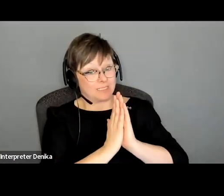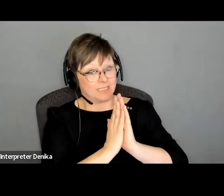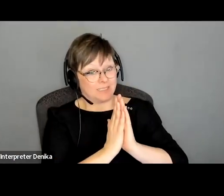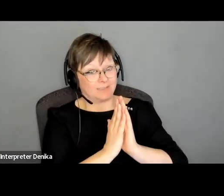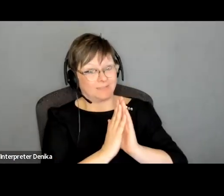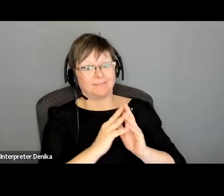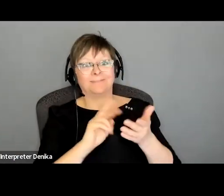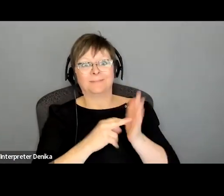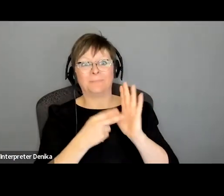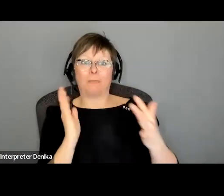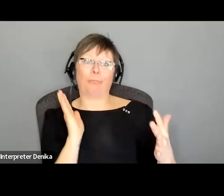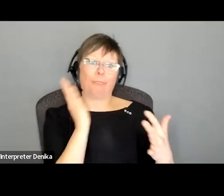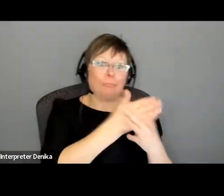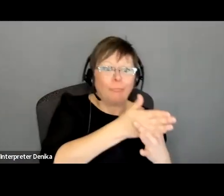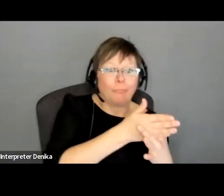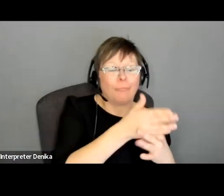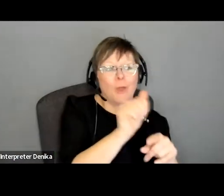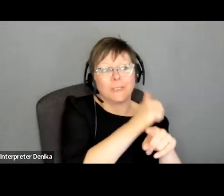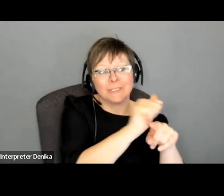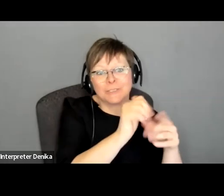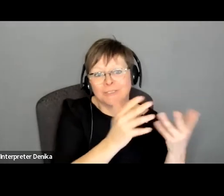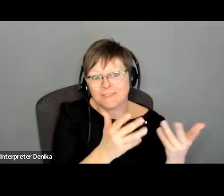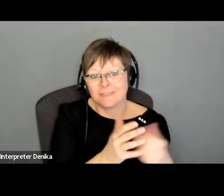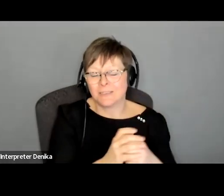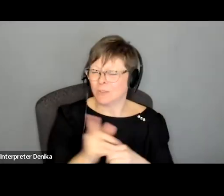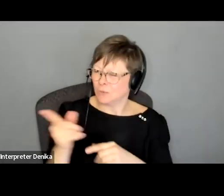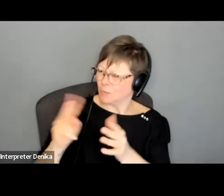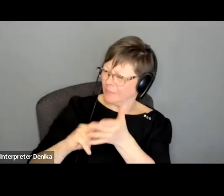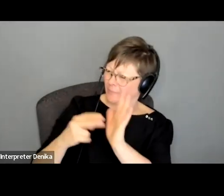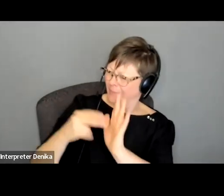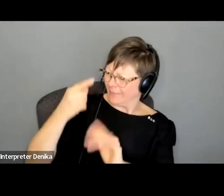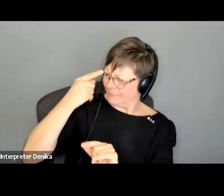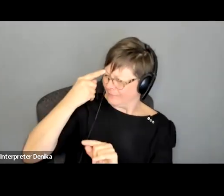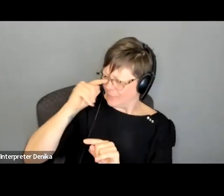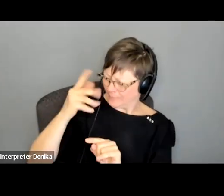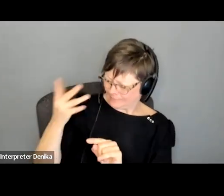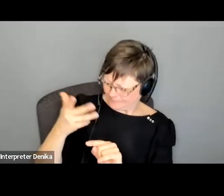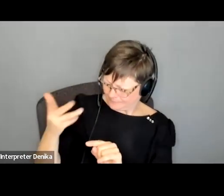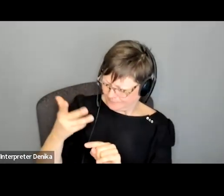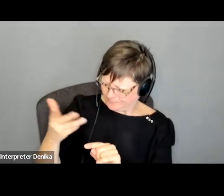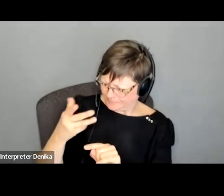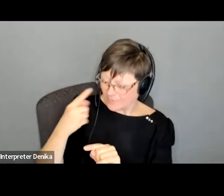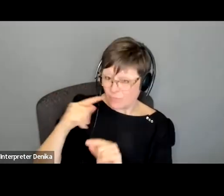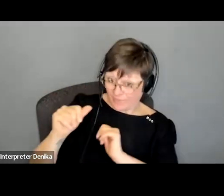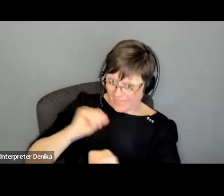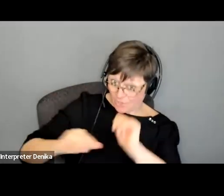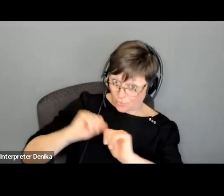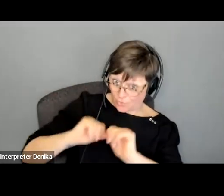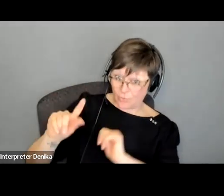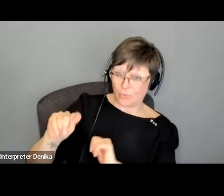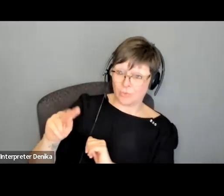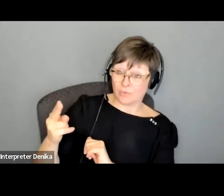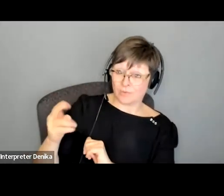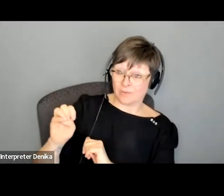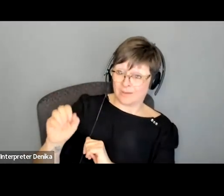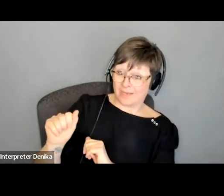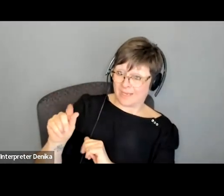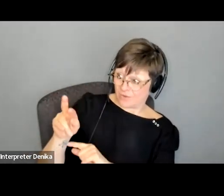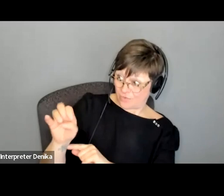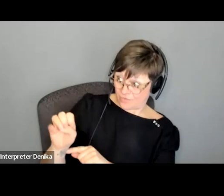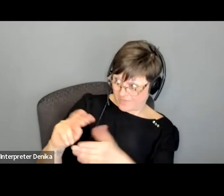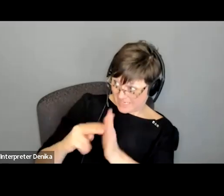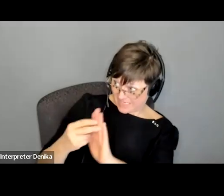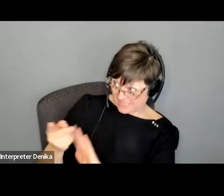audition do you mean for um you mean for theater crashing a theater audition